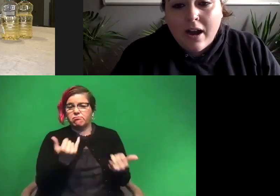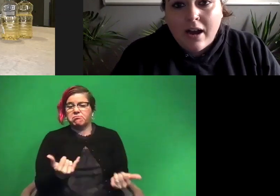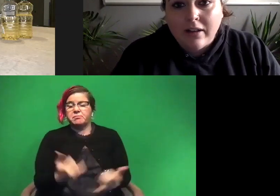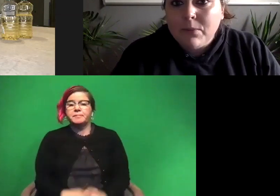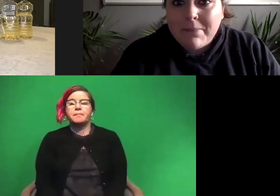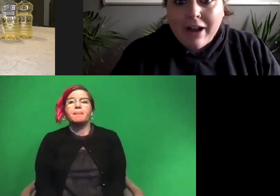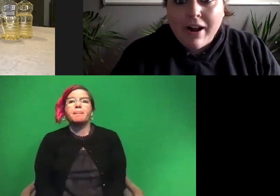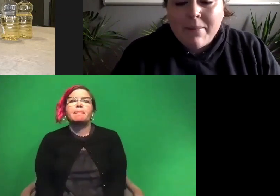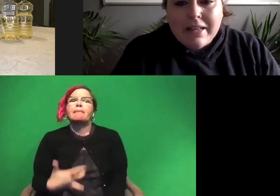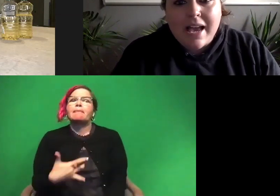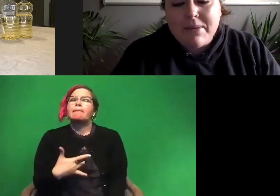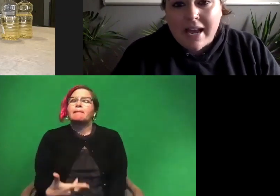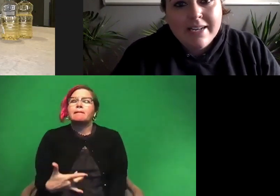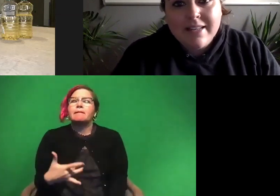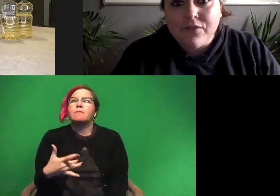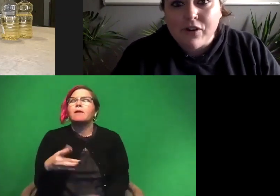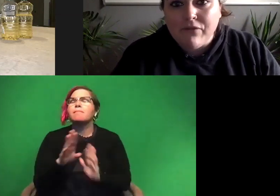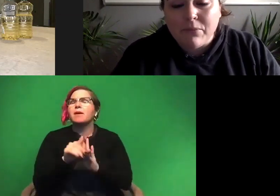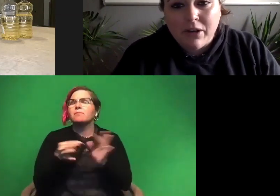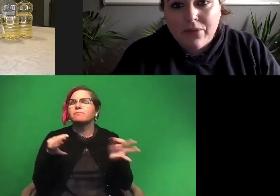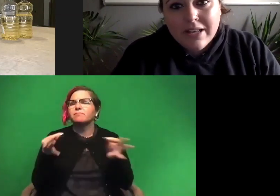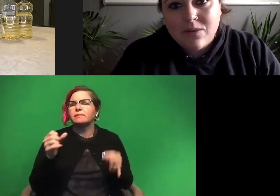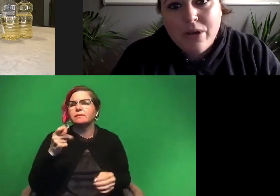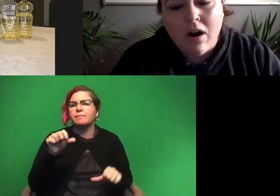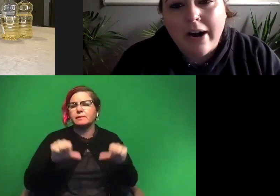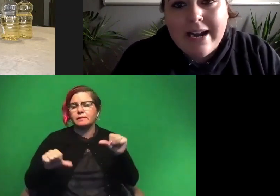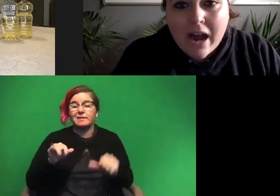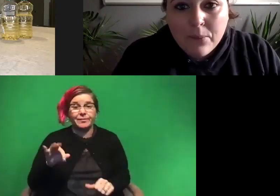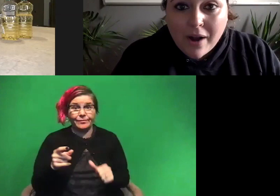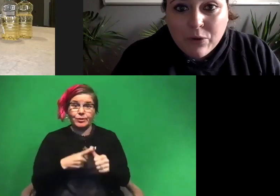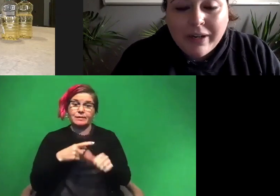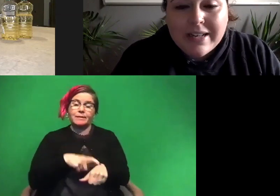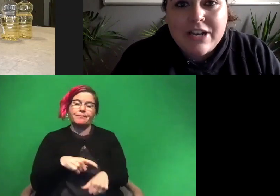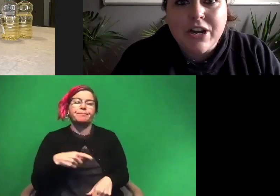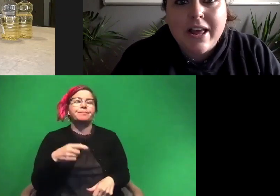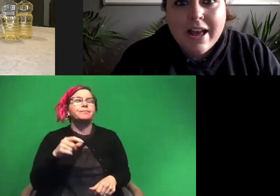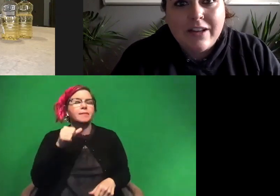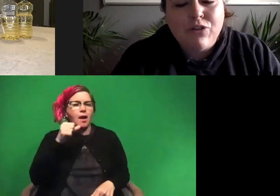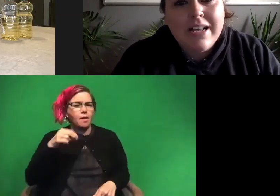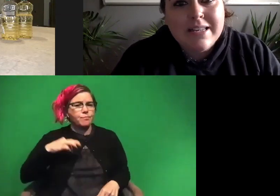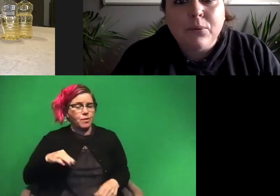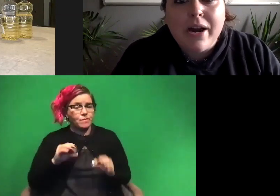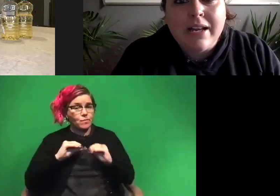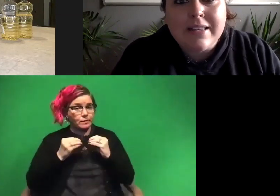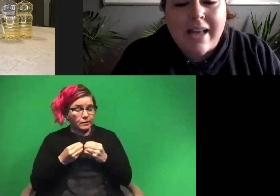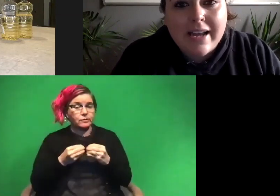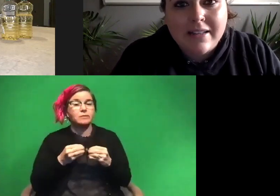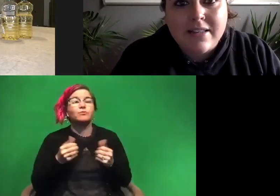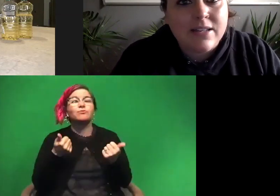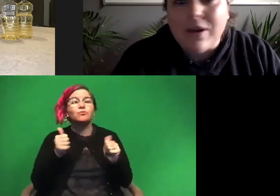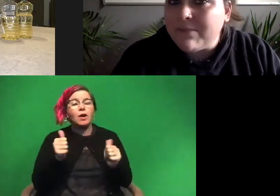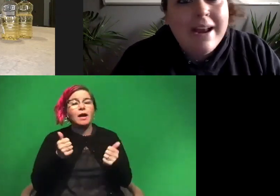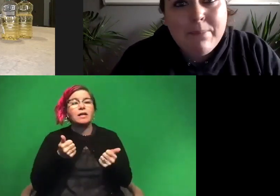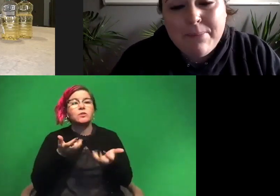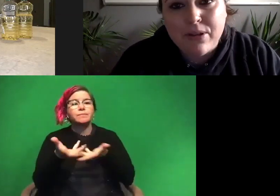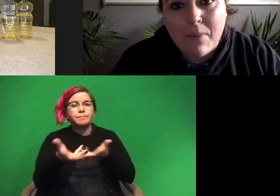a little bit of background about Skype a Scientist, if you're not familiar with us, we are a nonprofit organization that tries to bring science